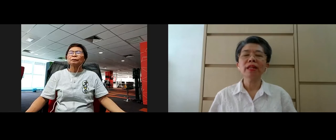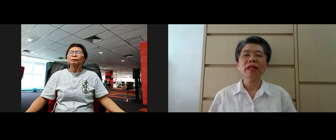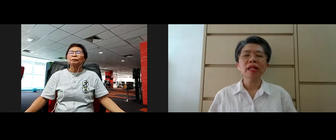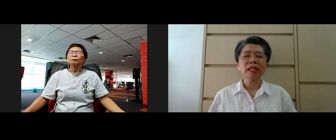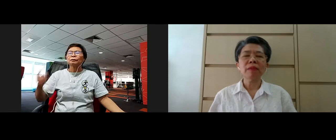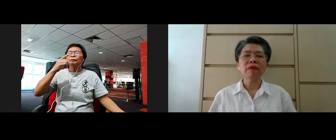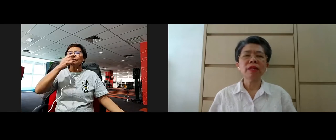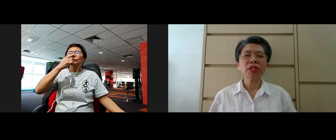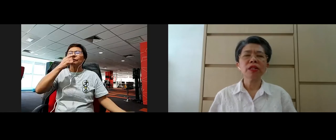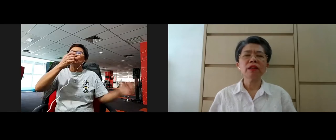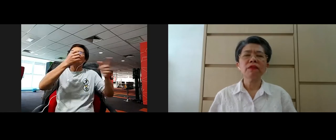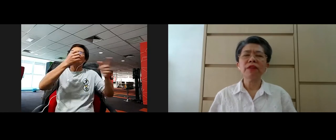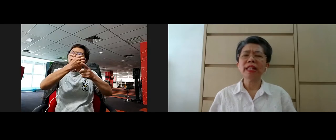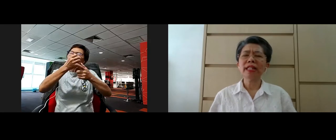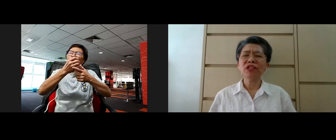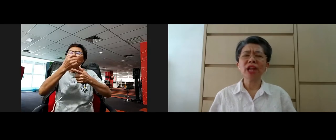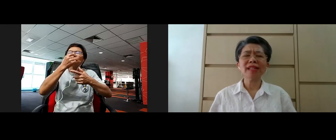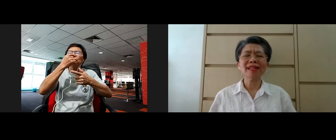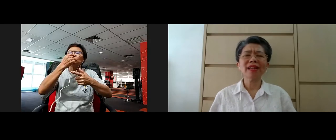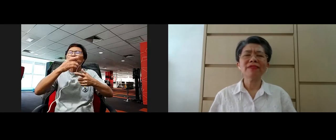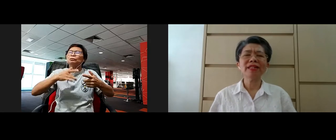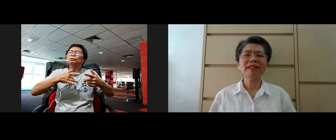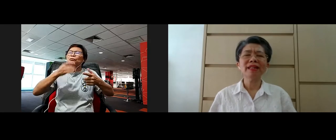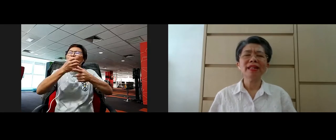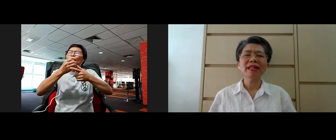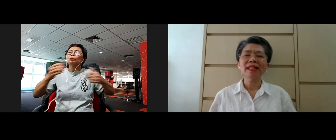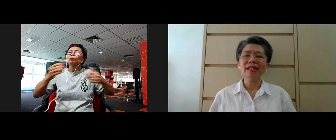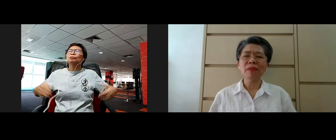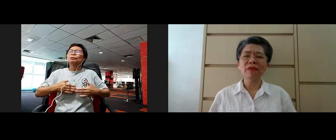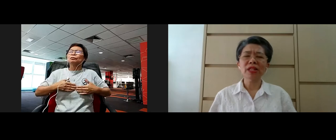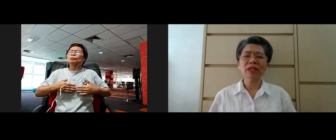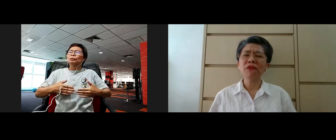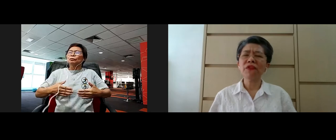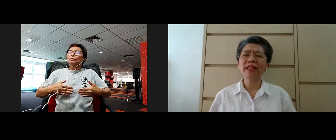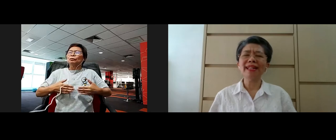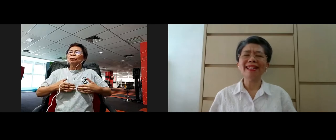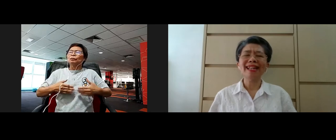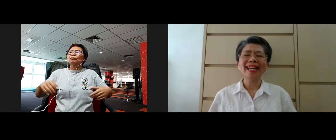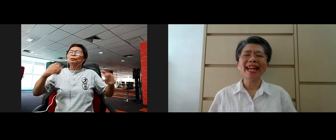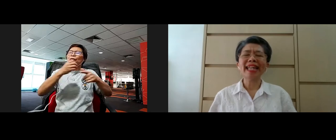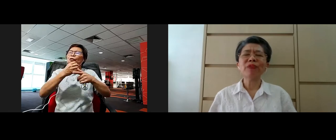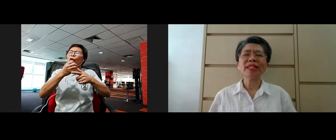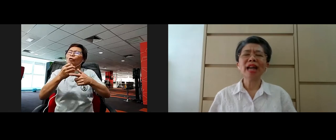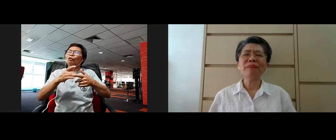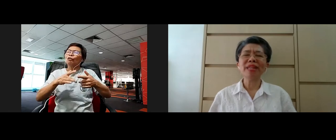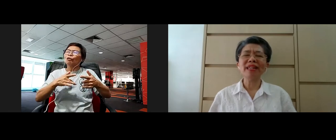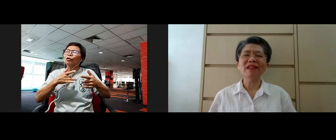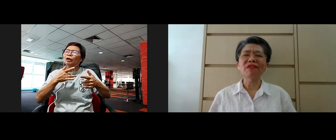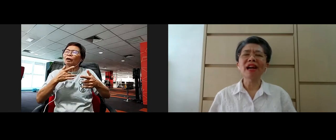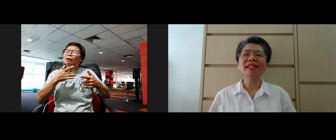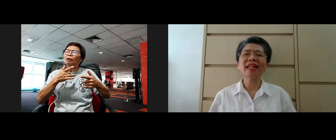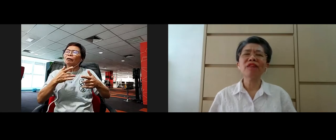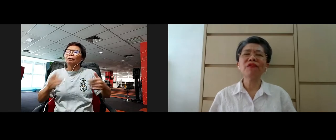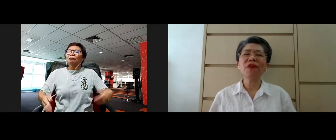some of us feel it in the chest area. Some of us feel it at our tummy